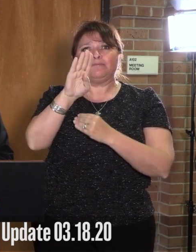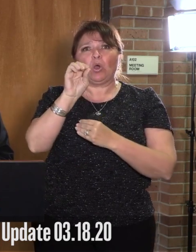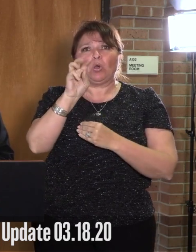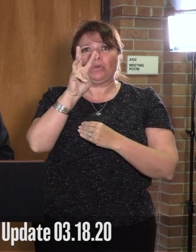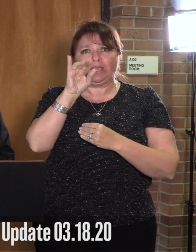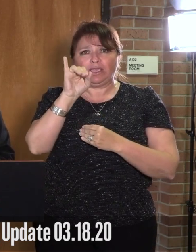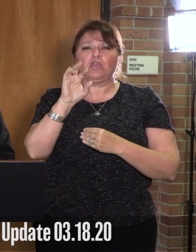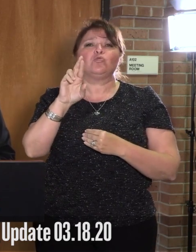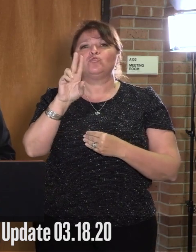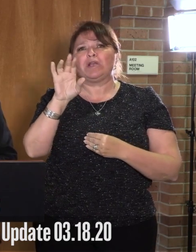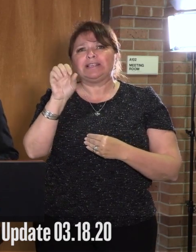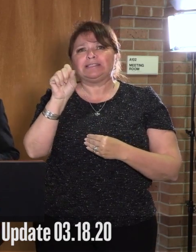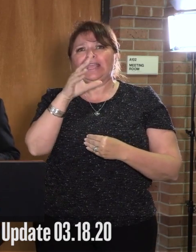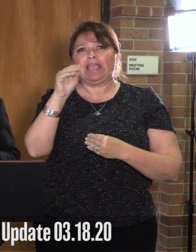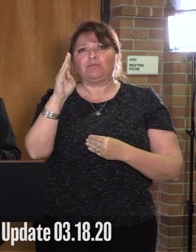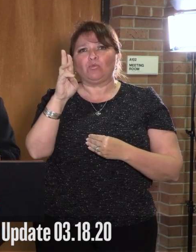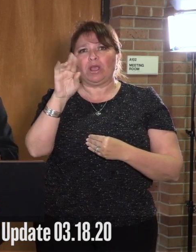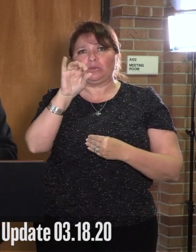and Brazos.